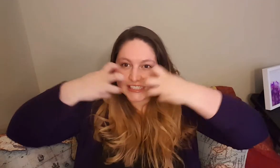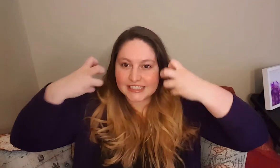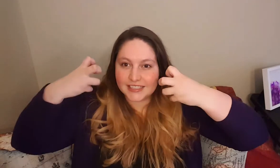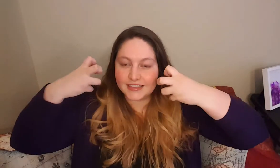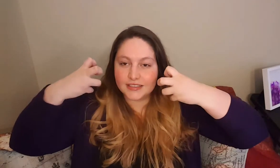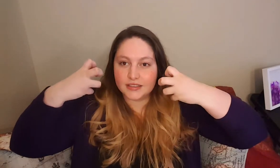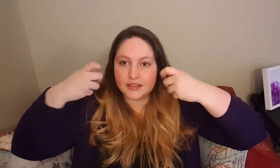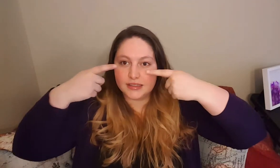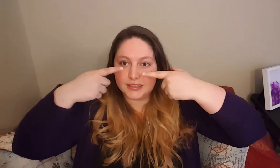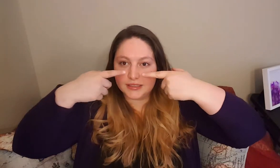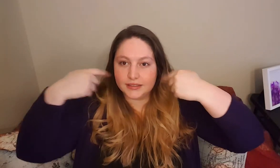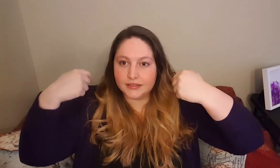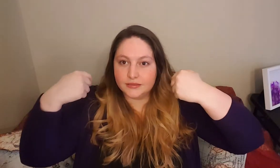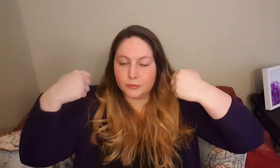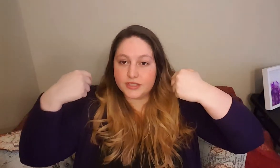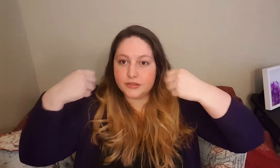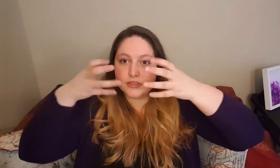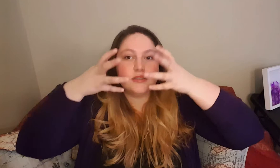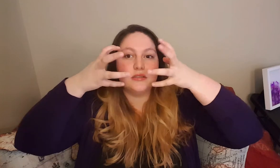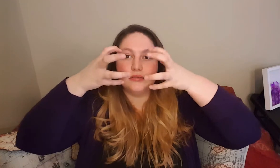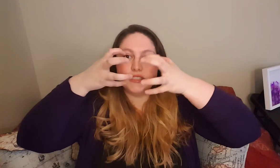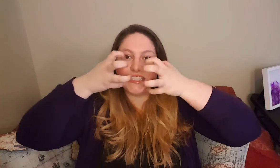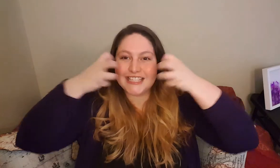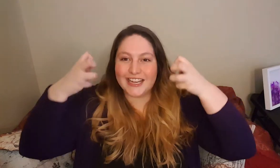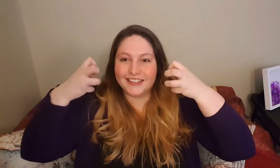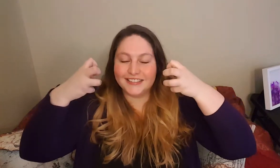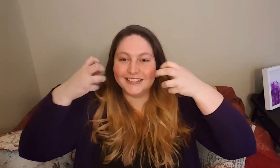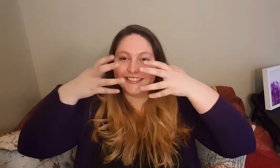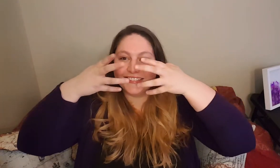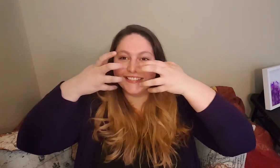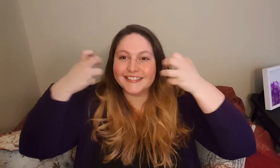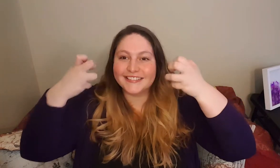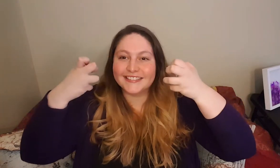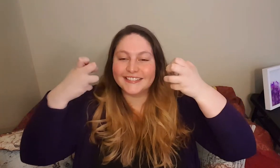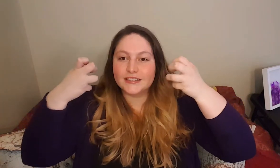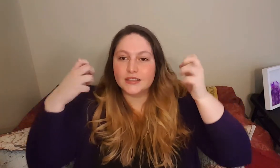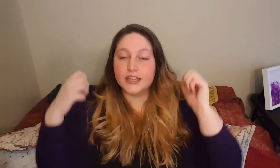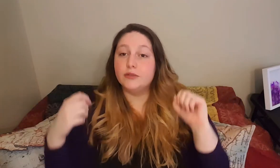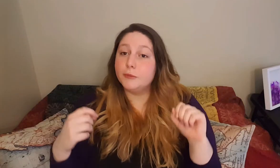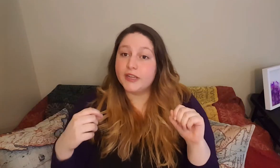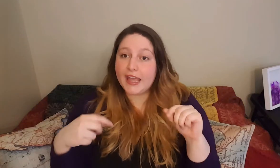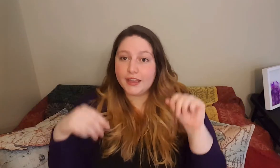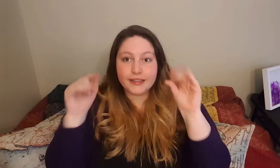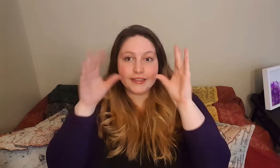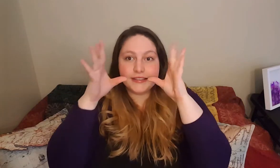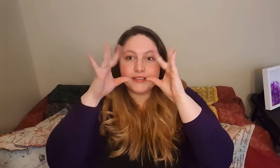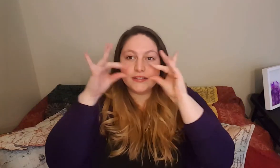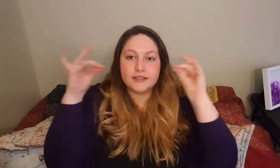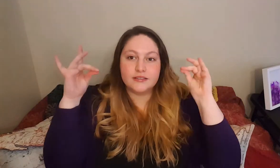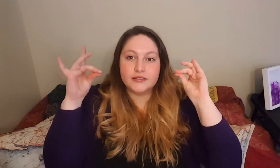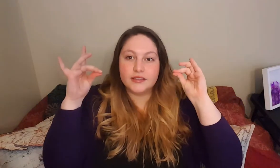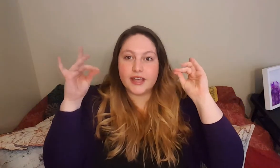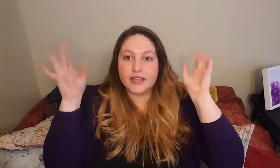whiskers. Tiger. And then remember cat is bat.